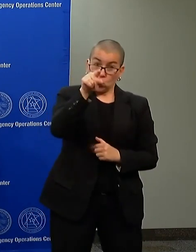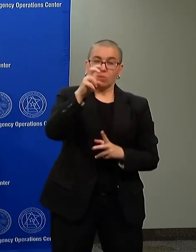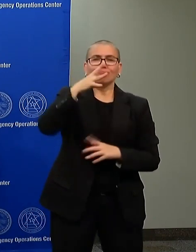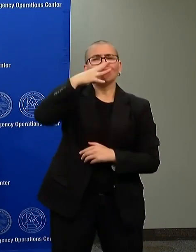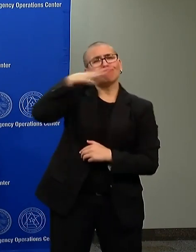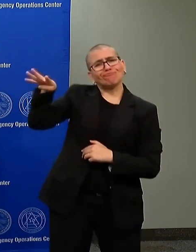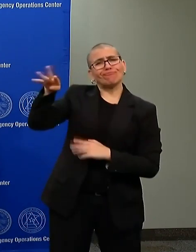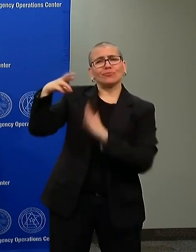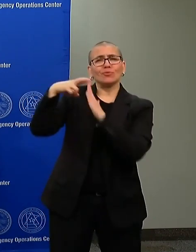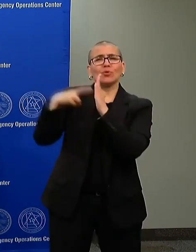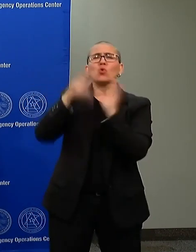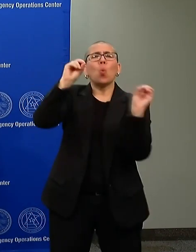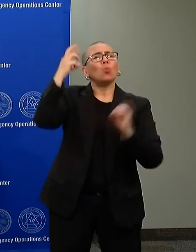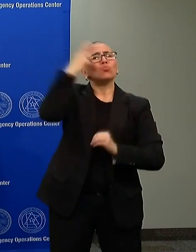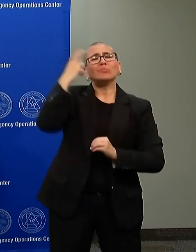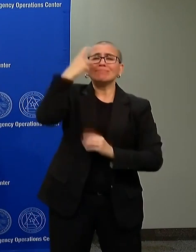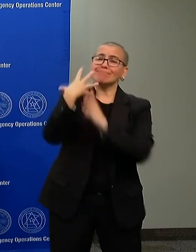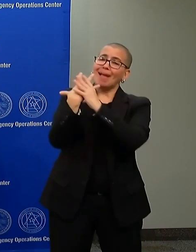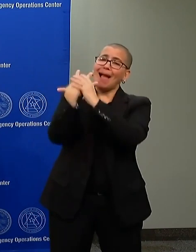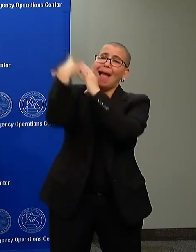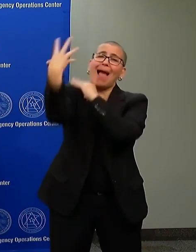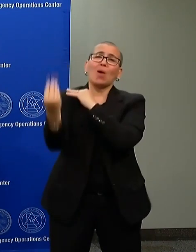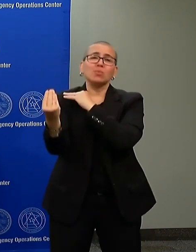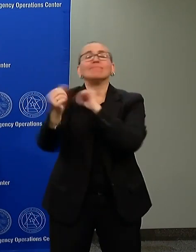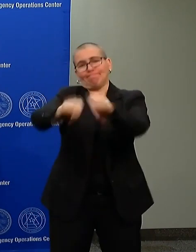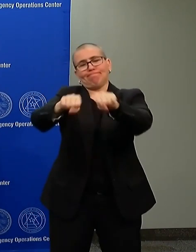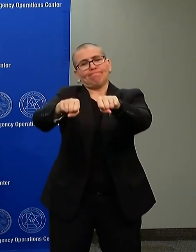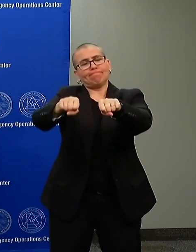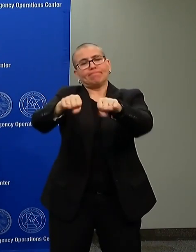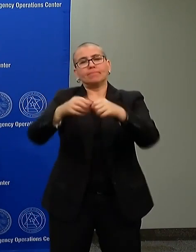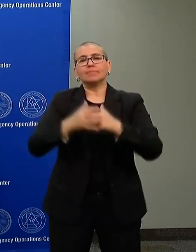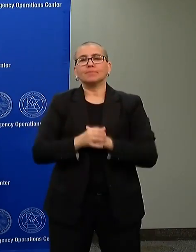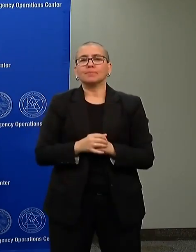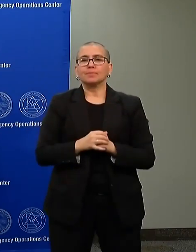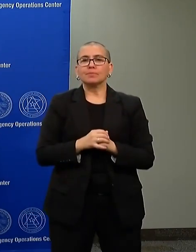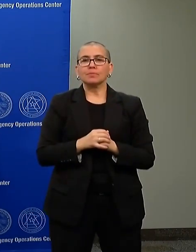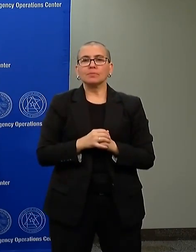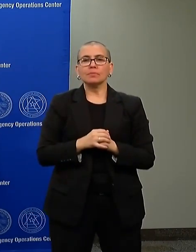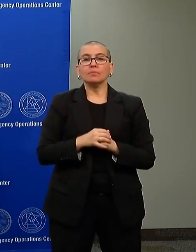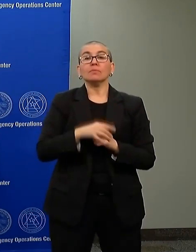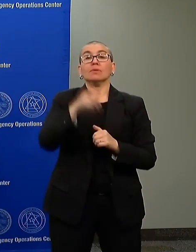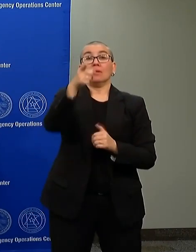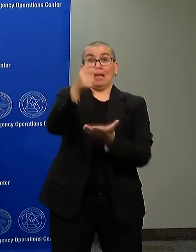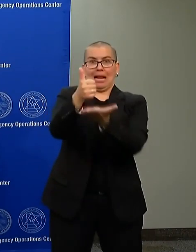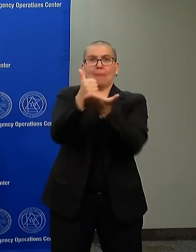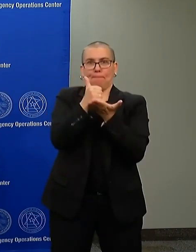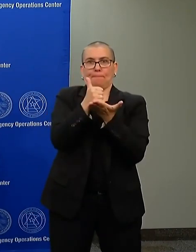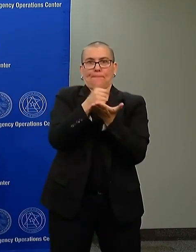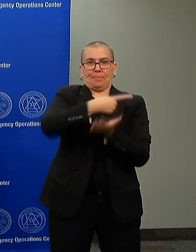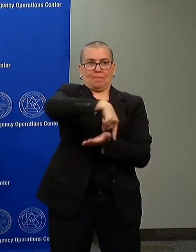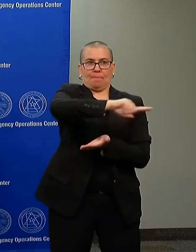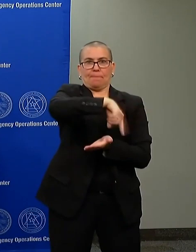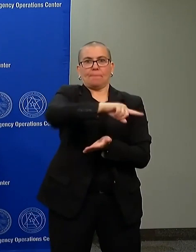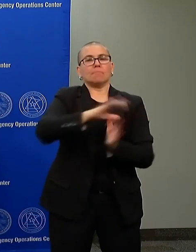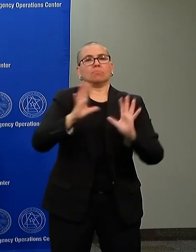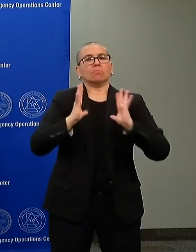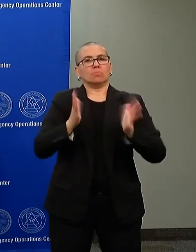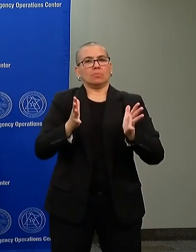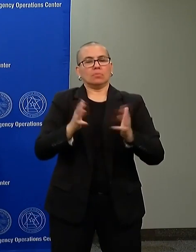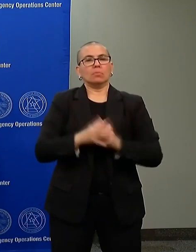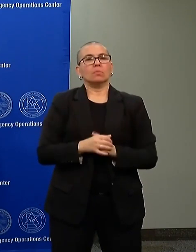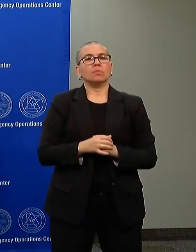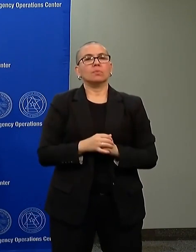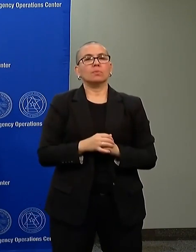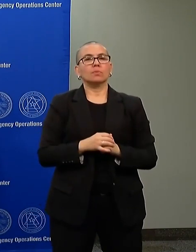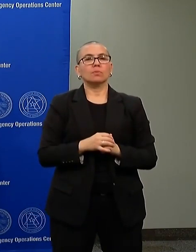And let me be clear about this curfew. You know, the people in our city, the residents of Minneapolis, they